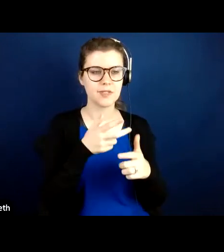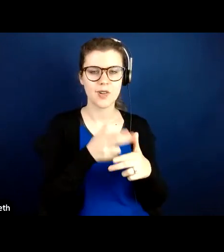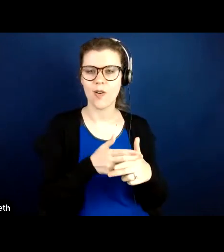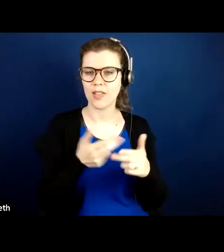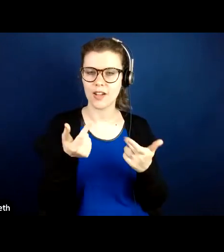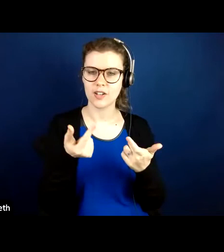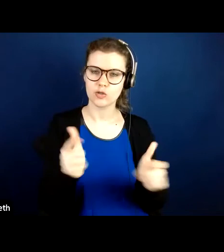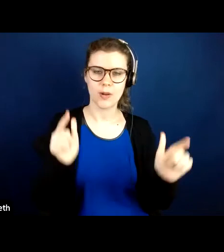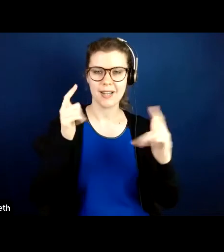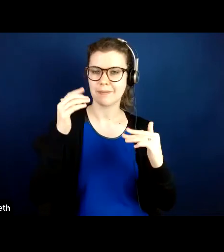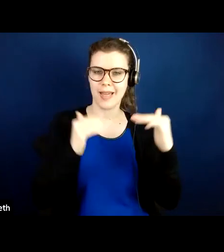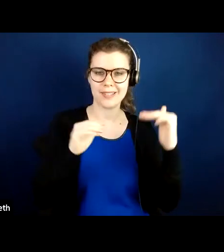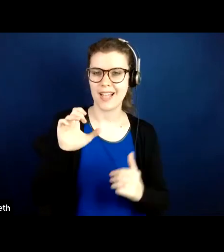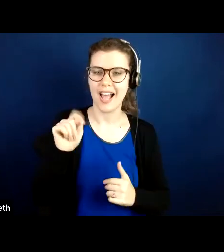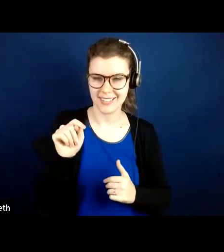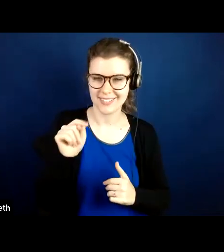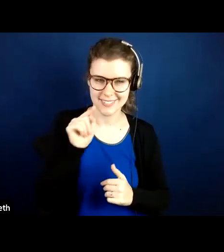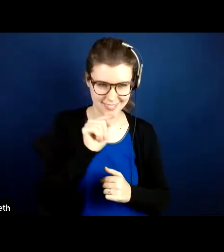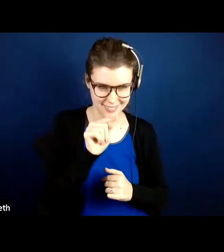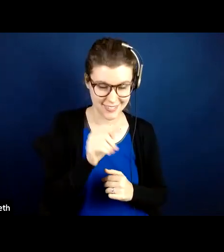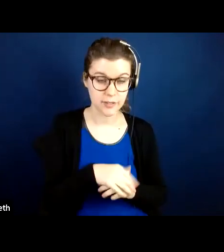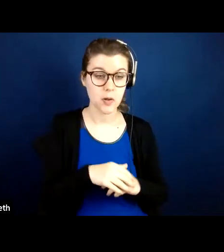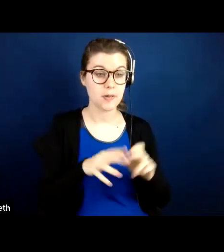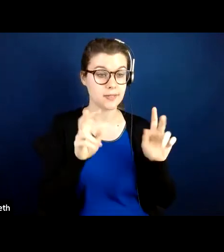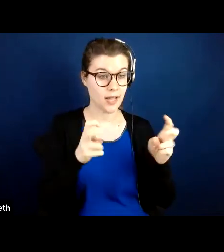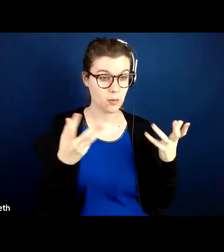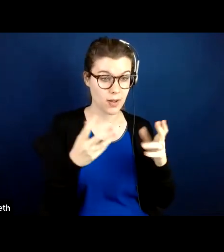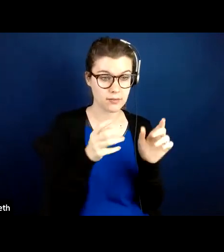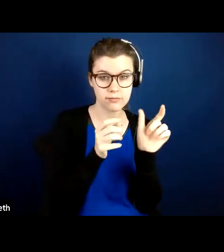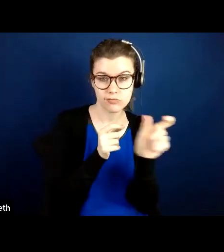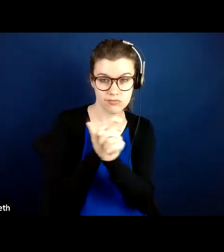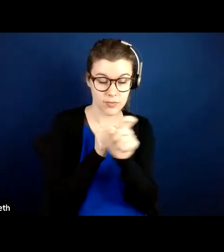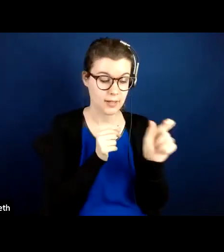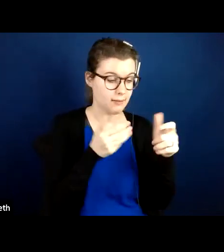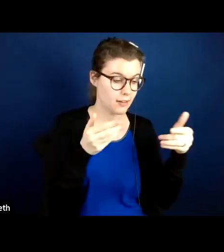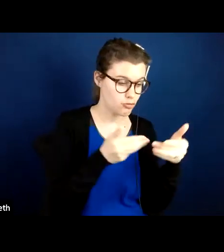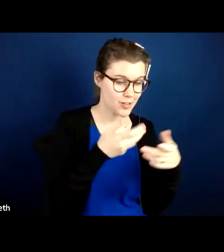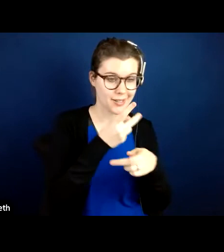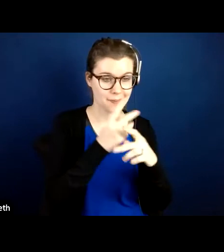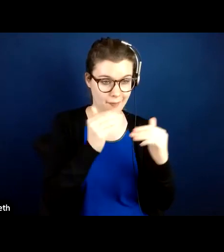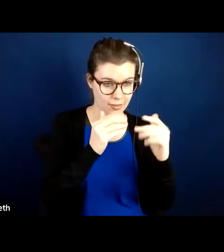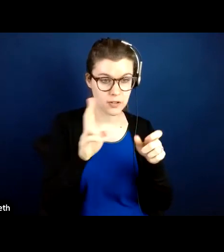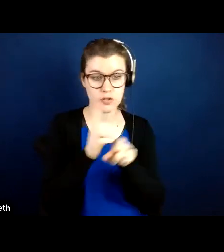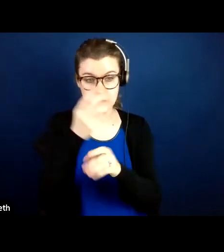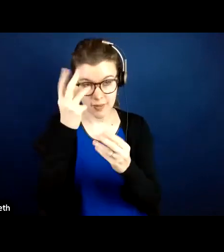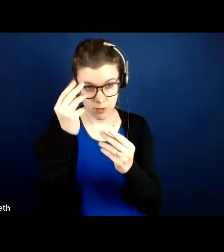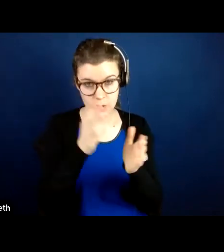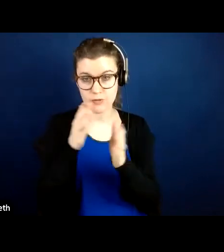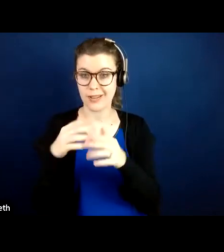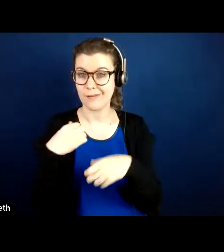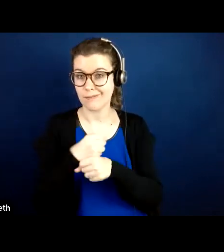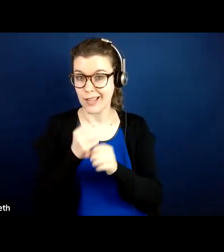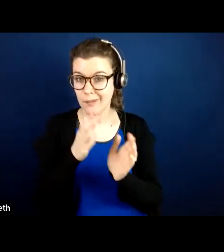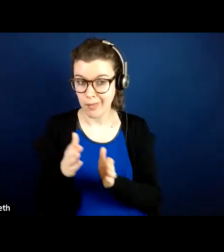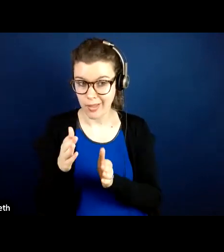session, the tab titles across the top are introduction, keeping balanced, using information, making a plan